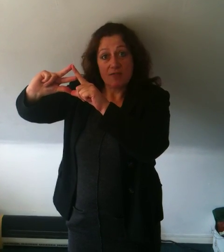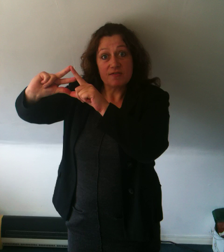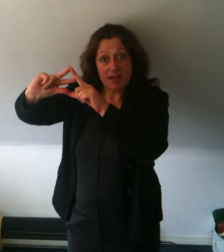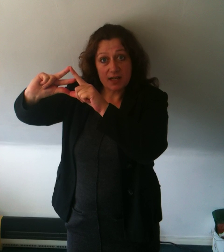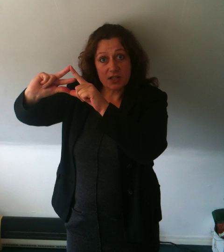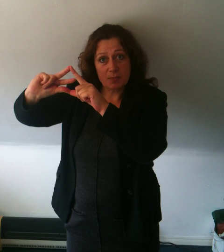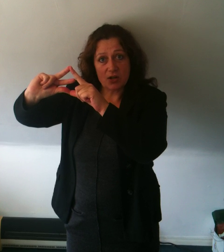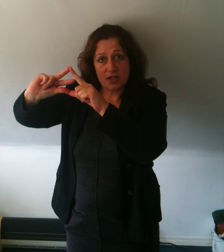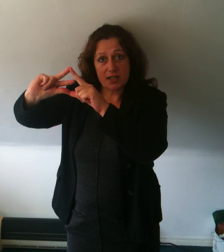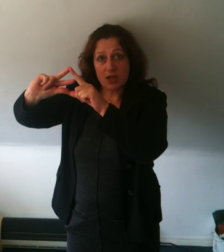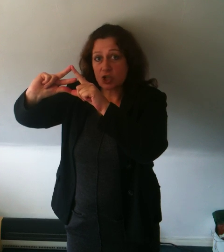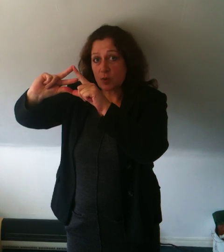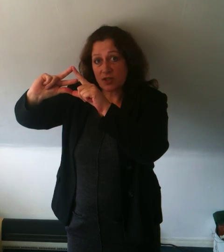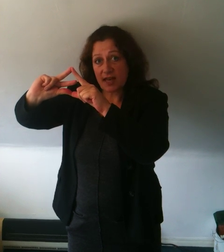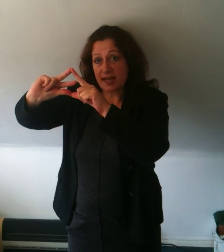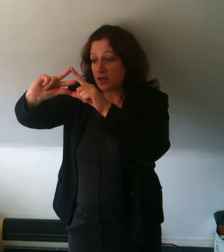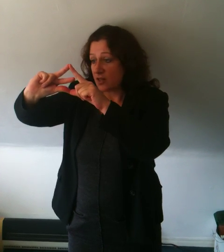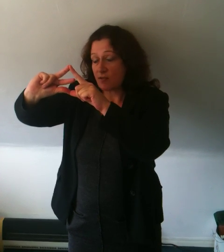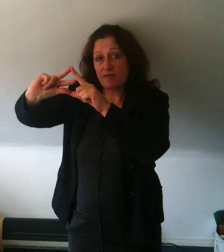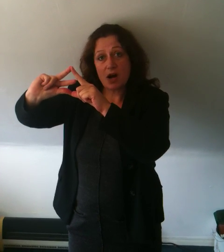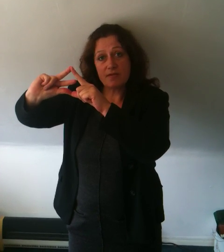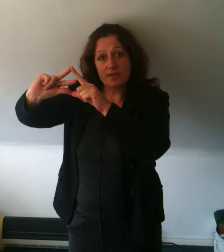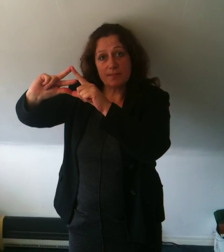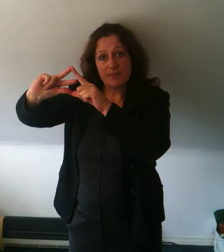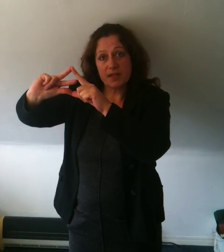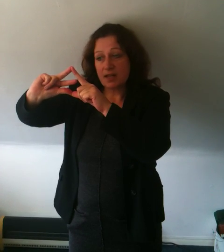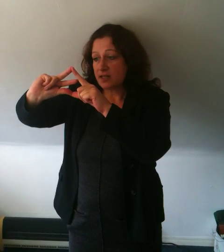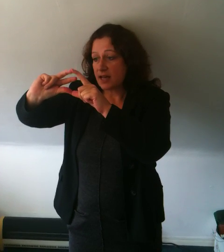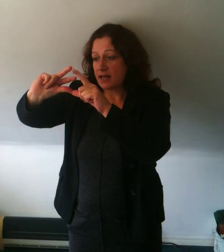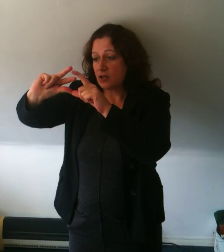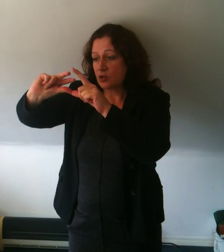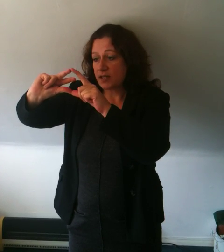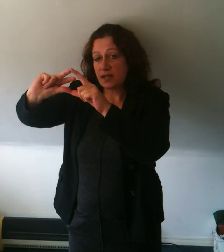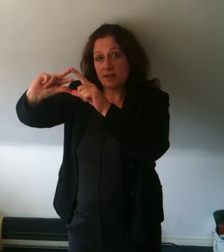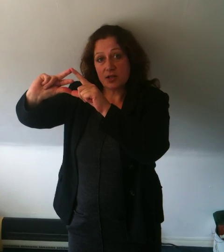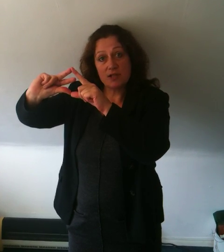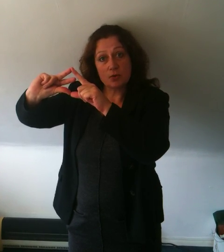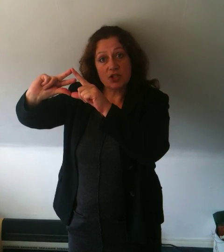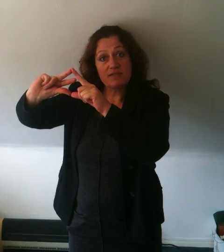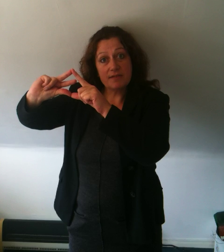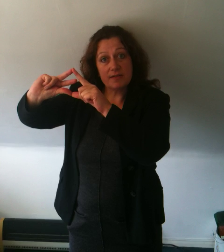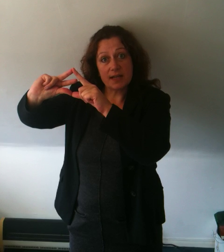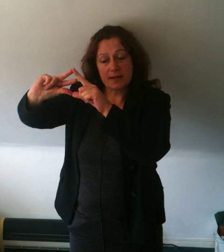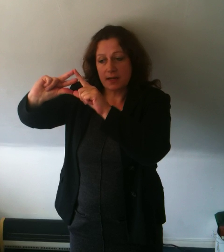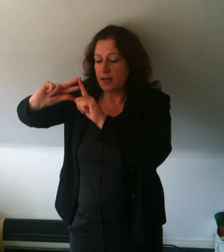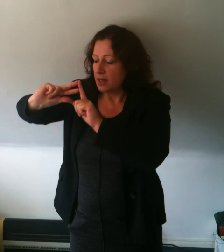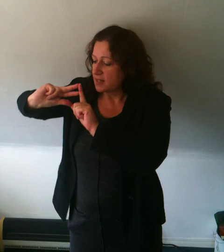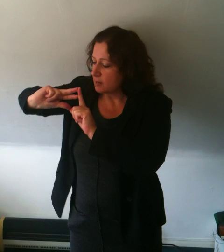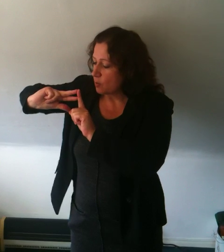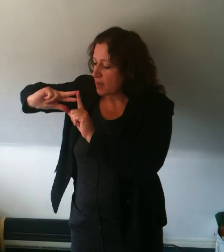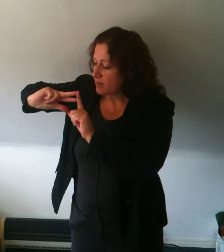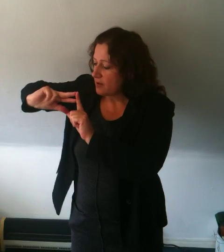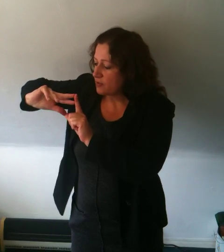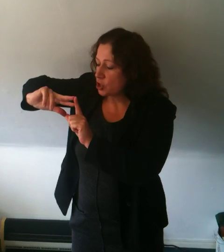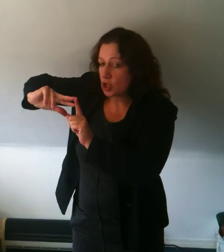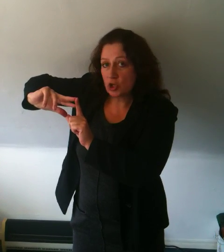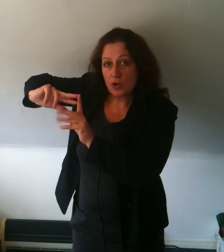Every finger that's part of that arch is worth 10, and there are 5 of them. 10, 20, 30, 40, 50. See what we have left? 2,